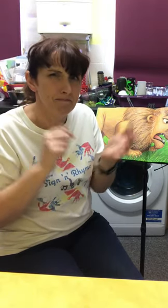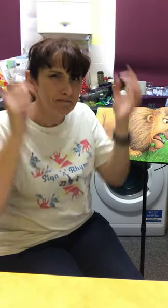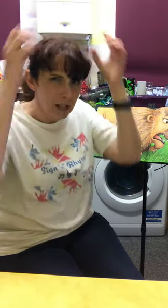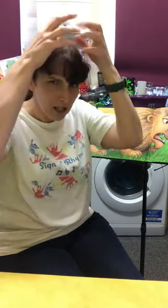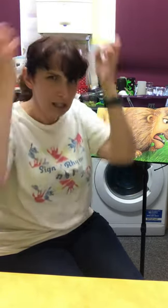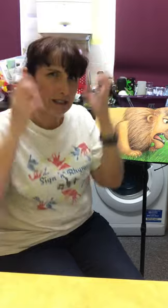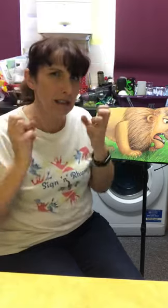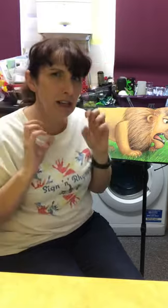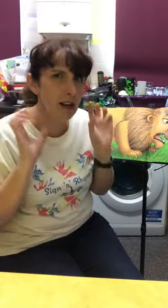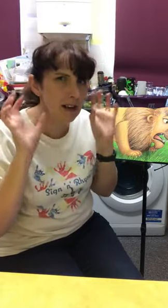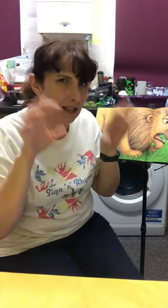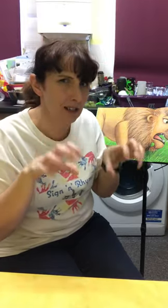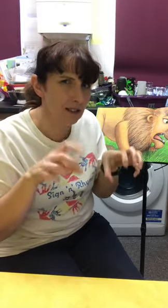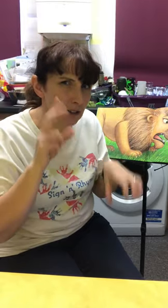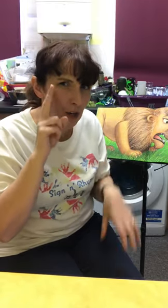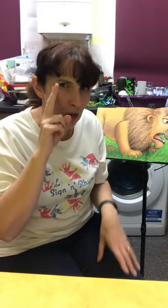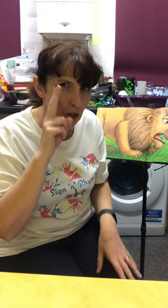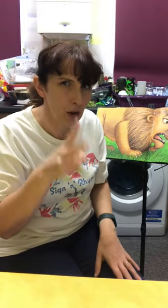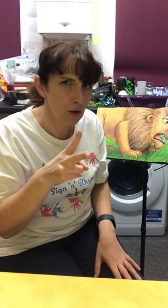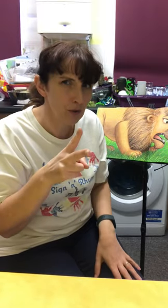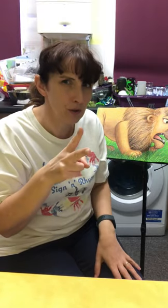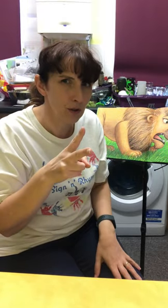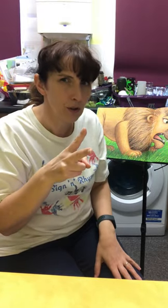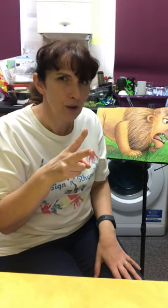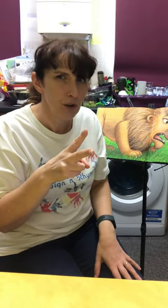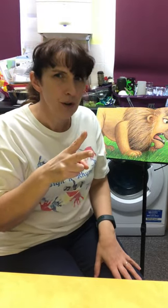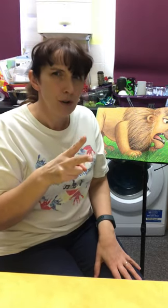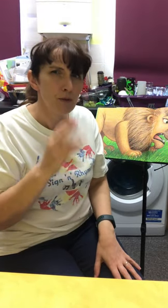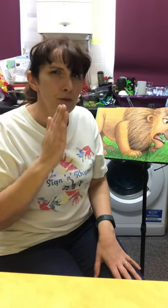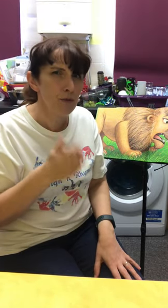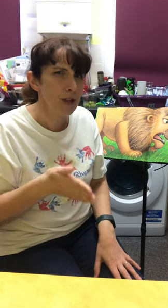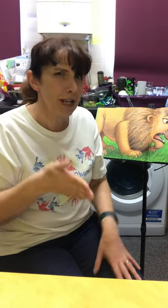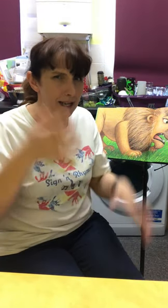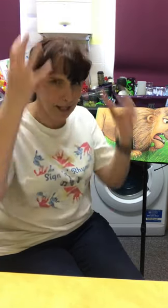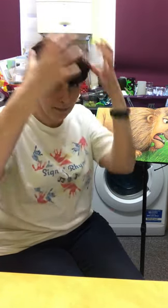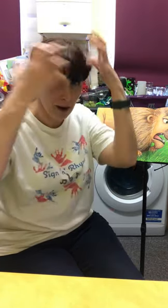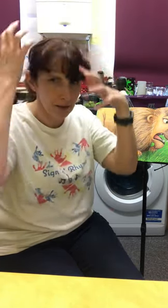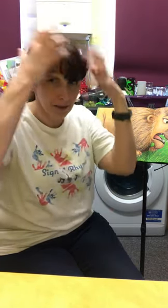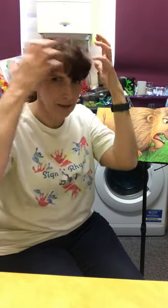Lion looked really puzzled.